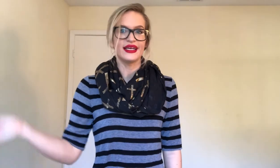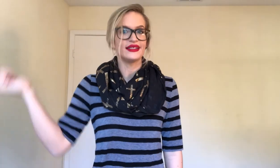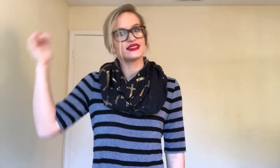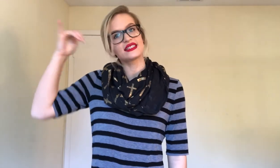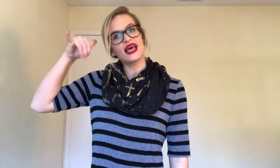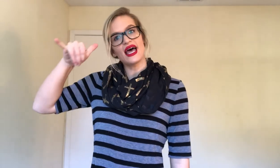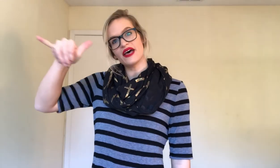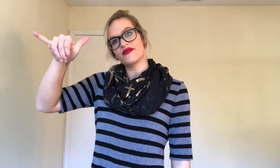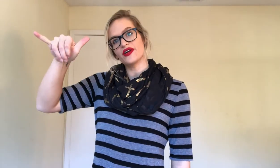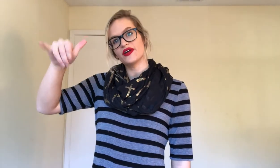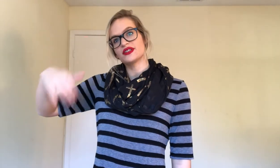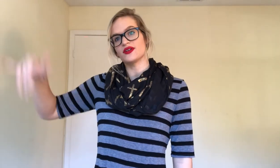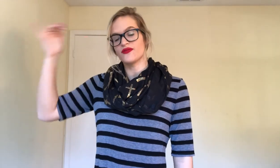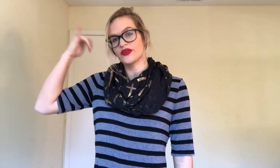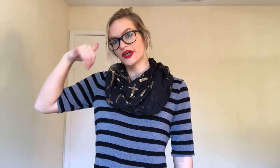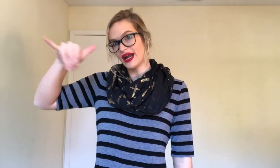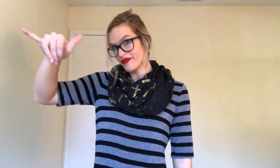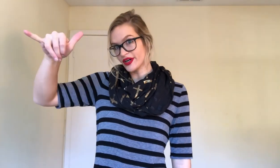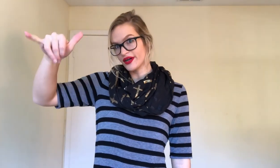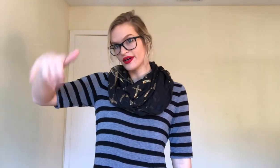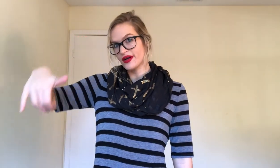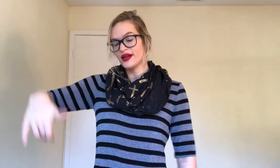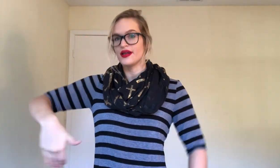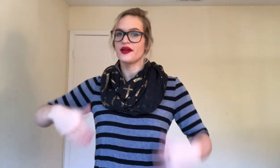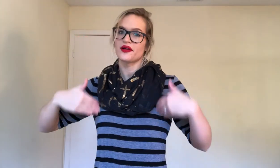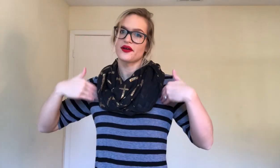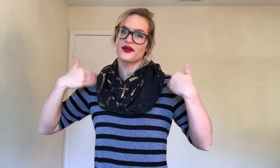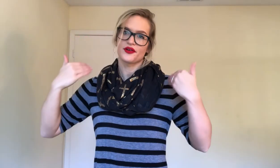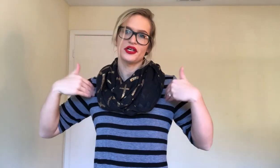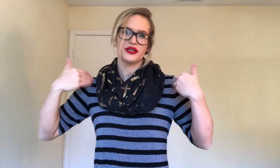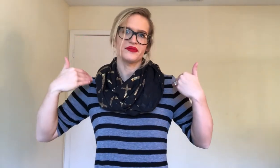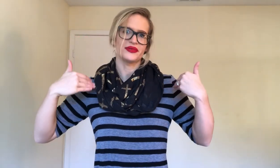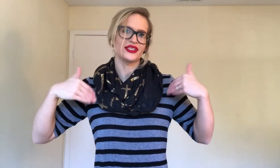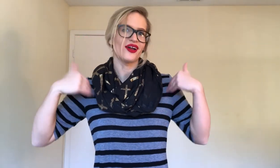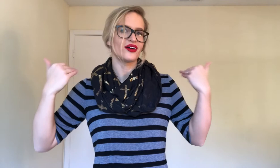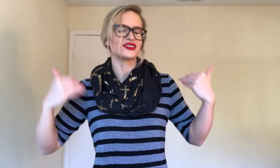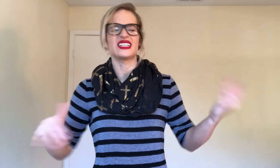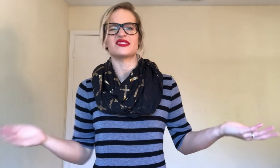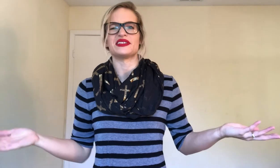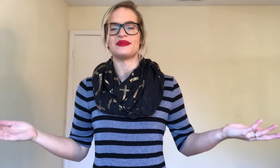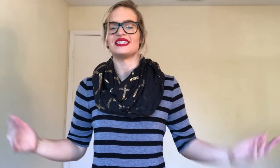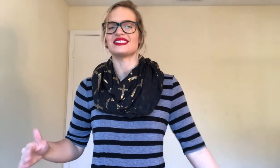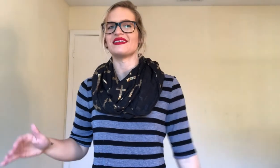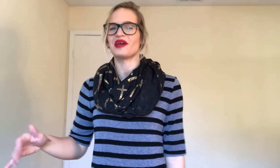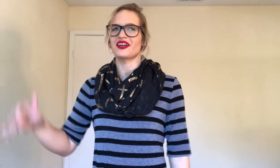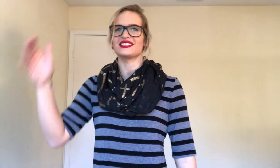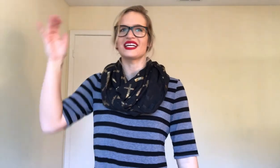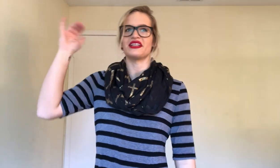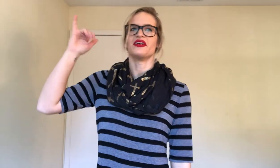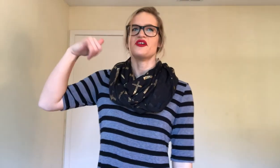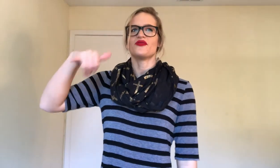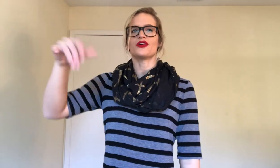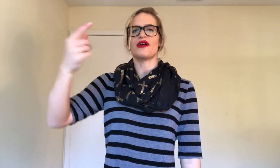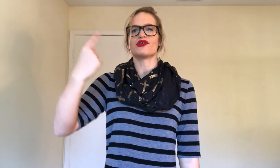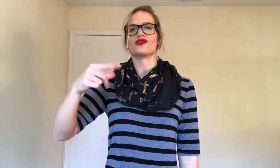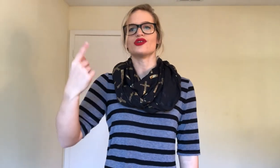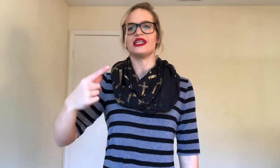It's. Ever. So. Forever. Green. But. Young. That's what he means. Forever. Green.